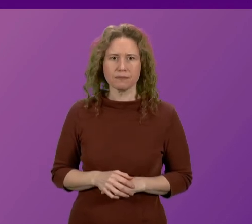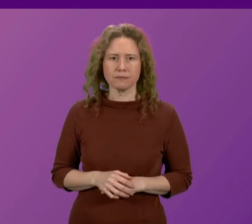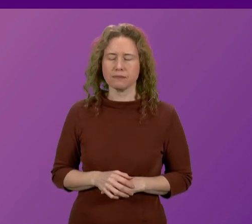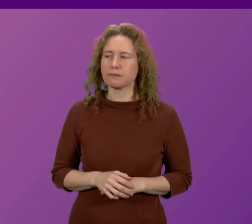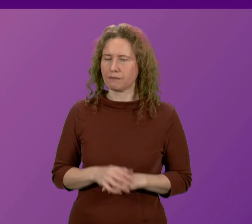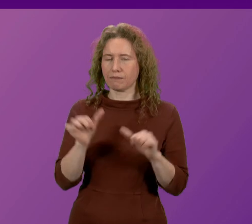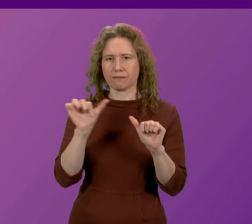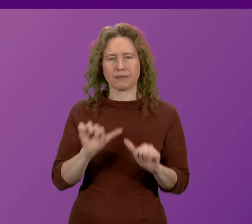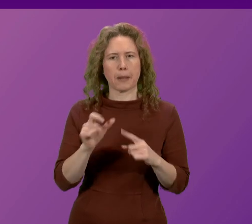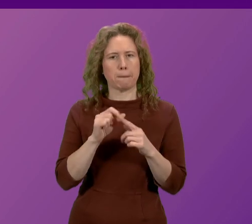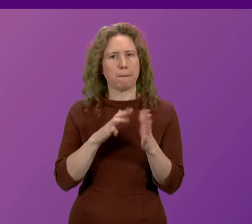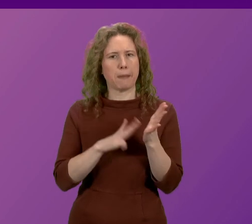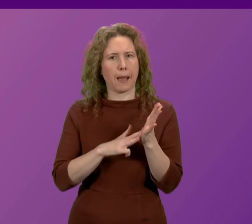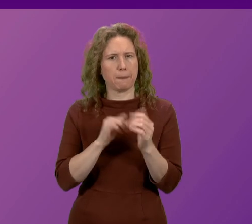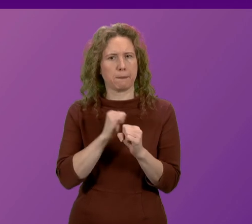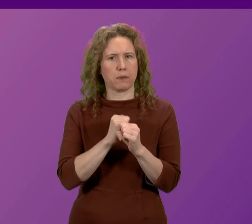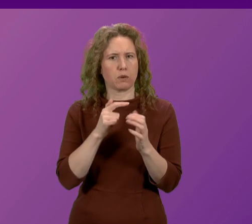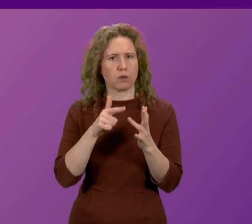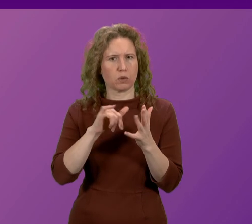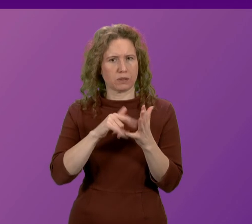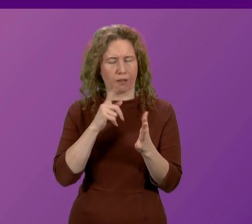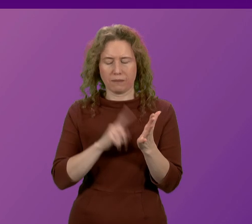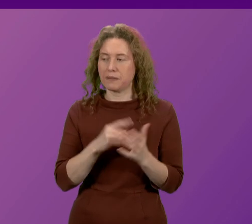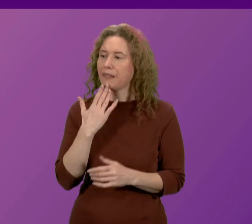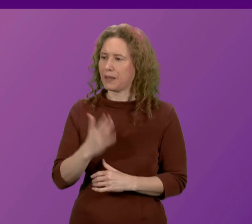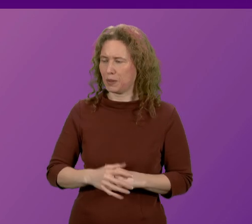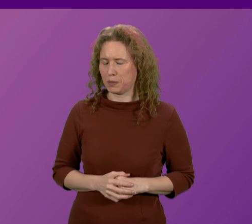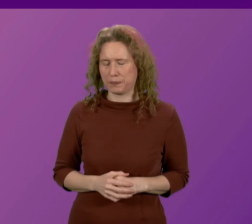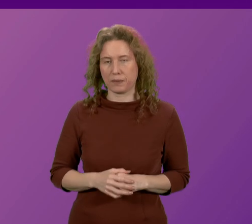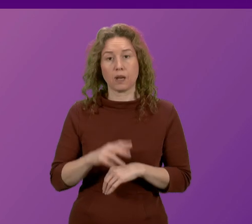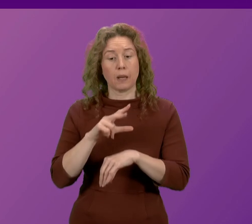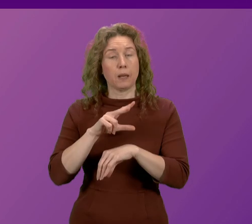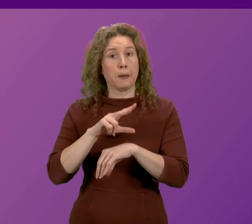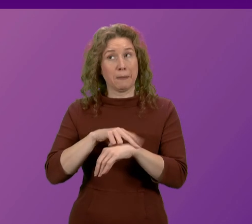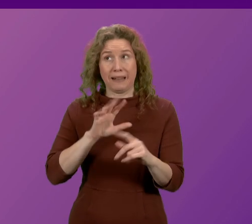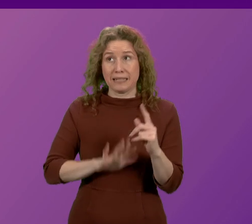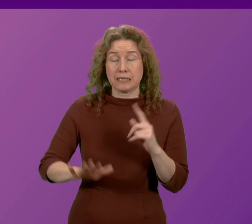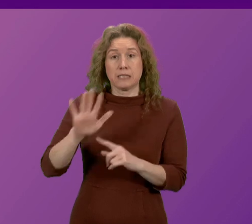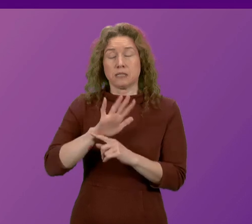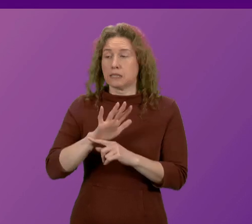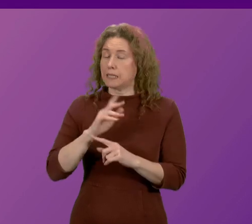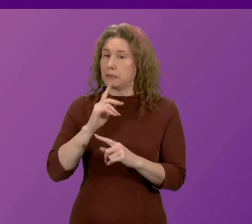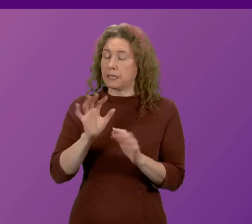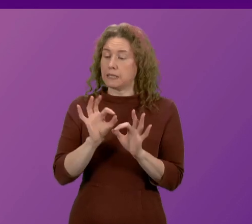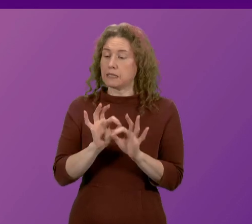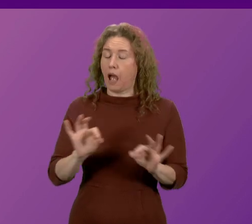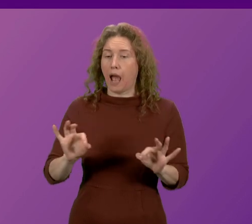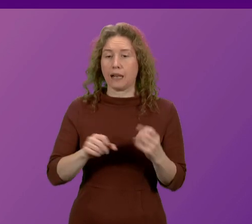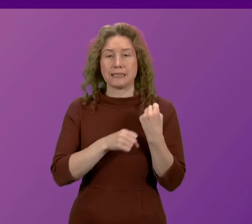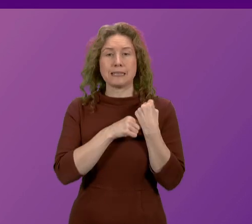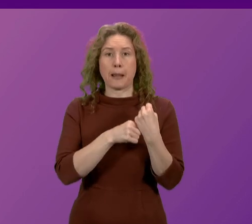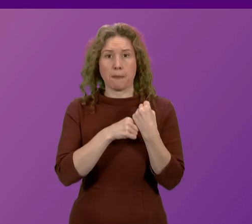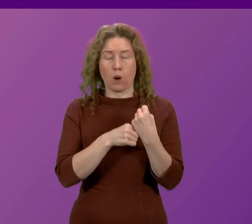Pam Gossel. Thank you, Presiding officer. Police officers from across Scotland have been holding a silent demonstration